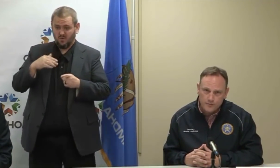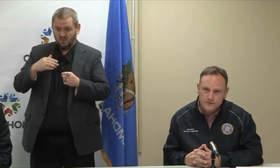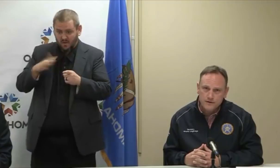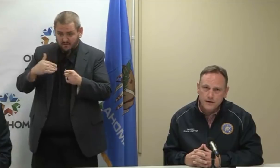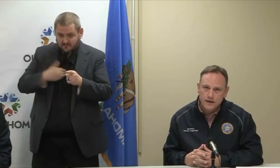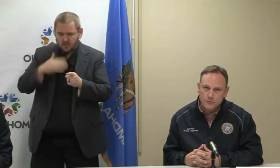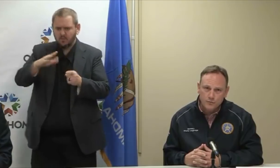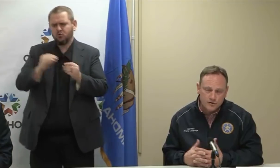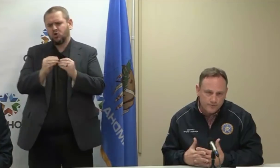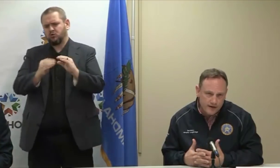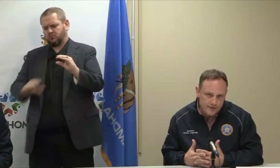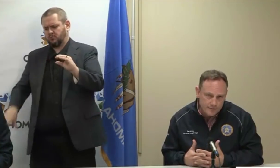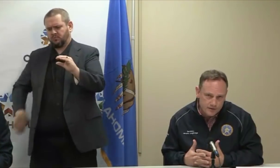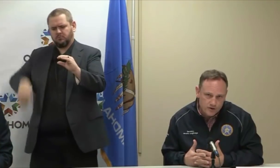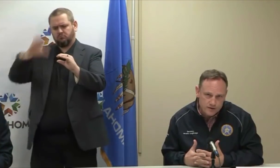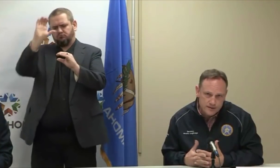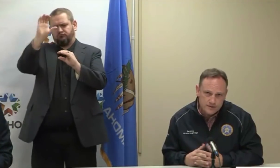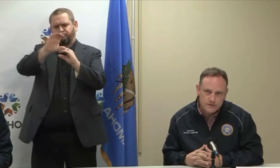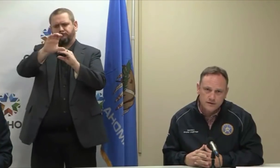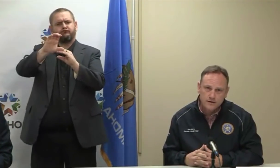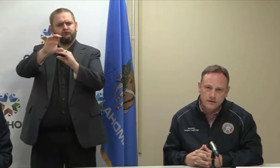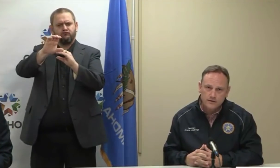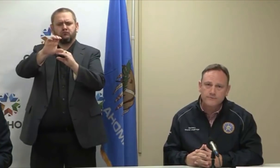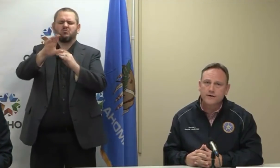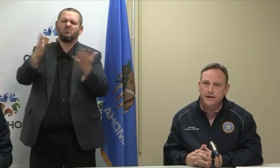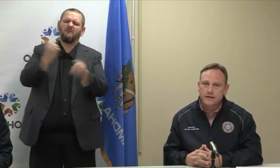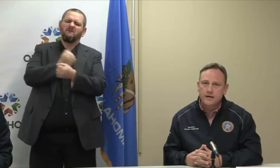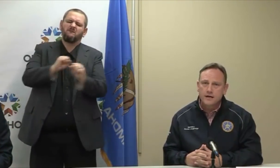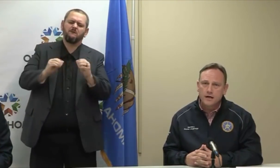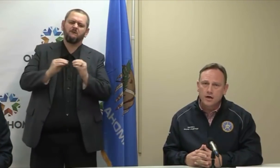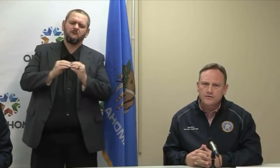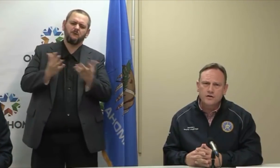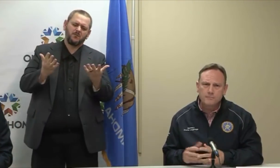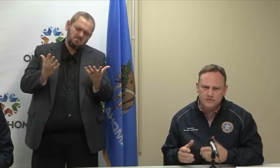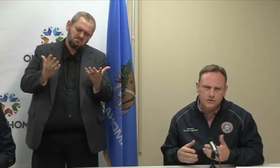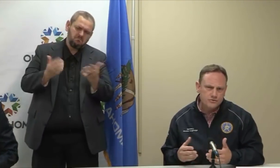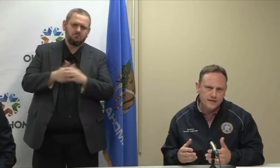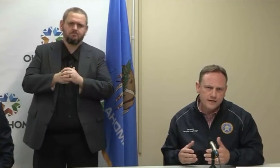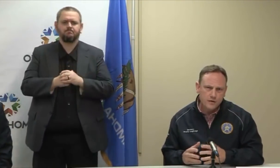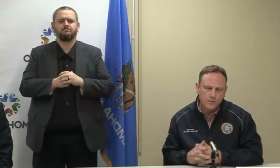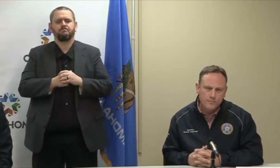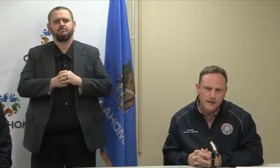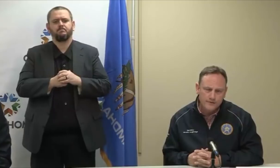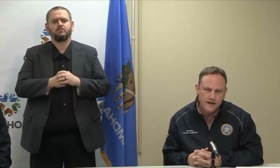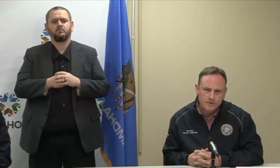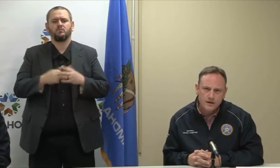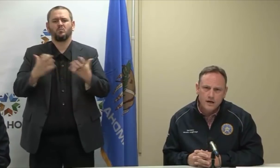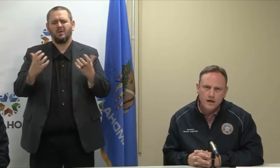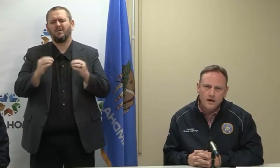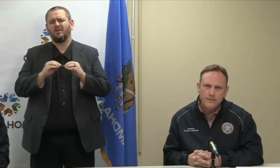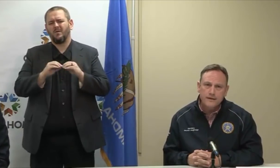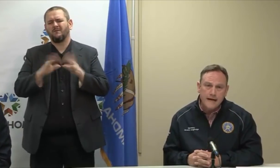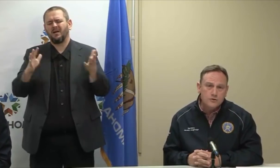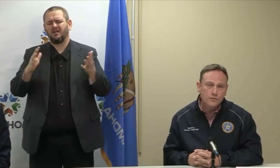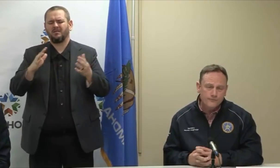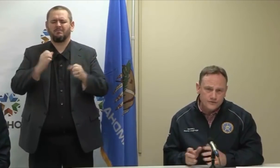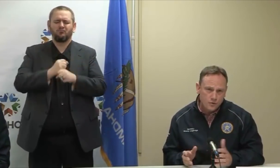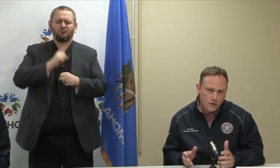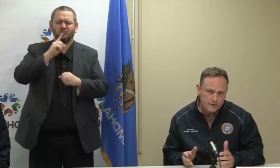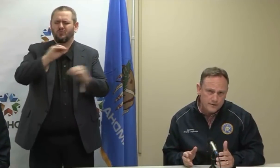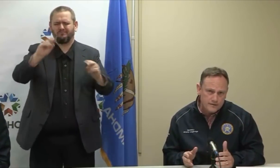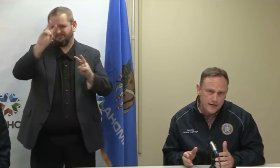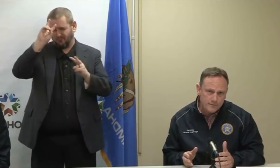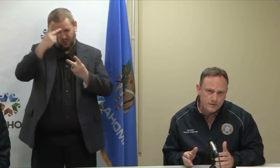health departments. We wanted to provide that bit of context to clarify on some misunderstanding of what might have happened. The actual